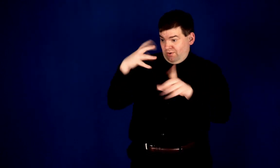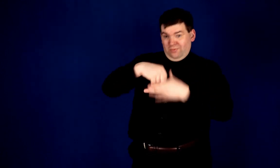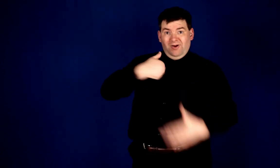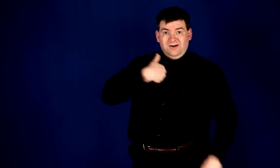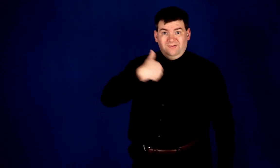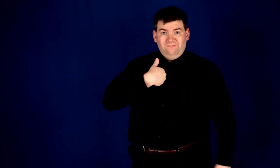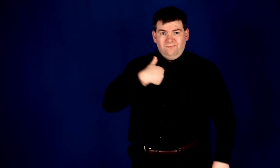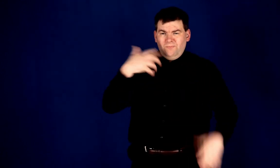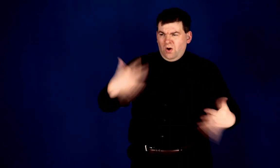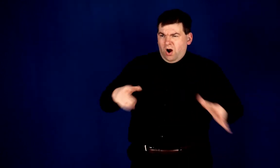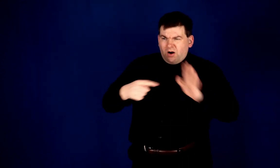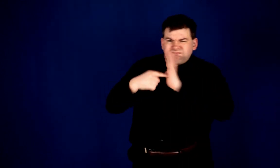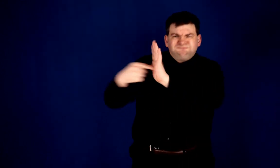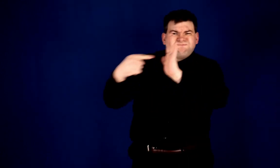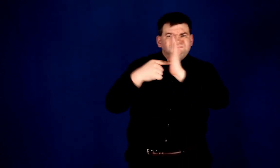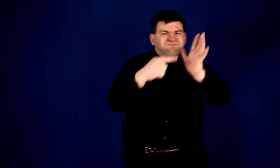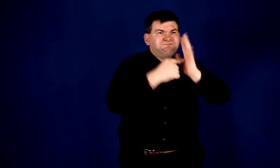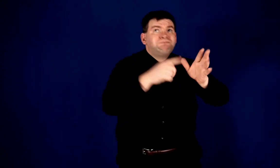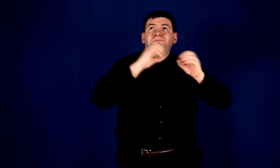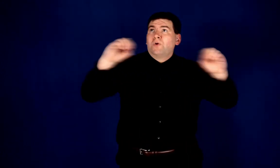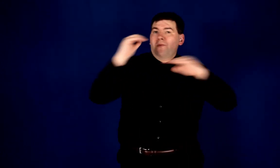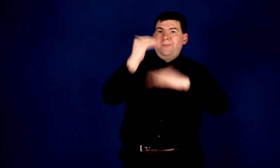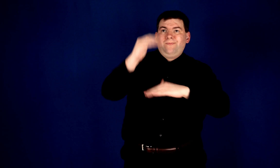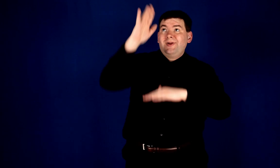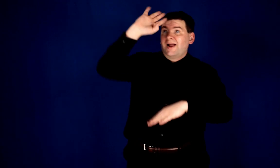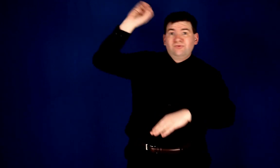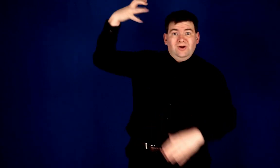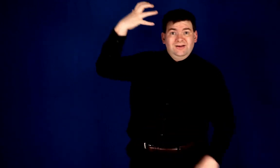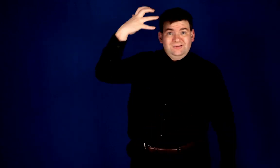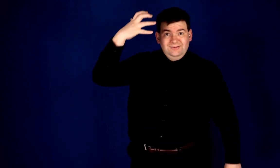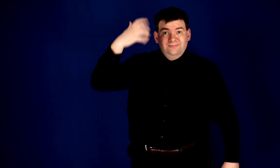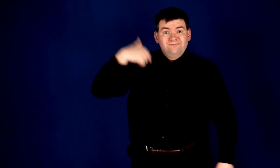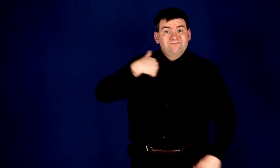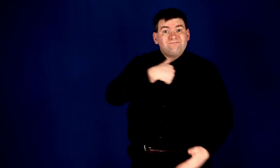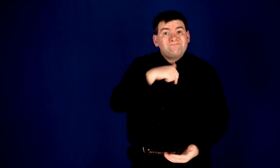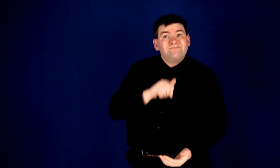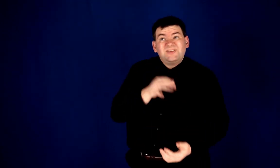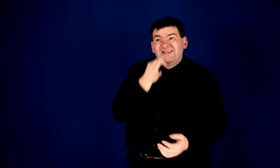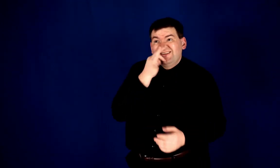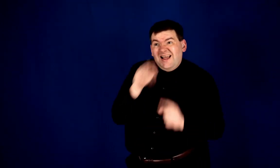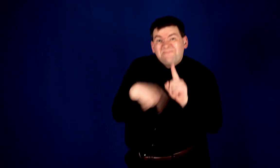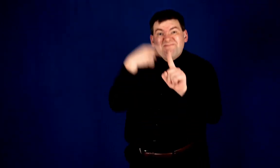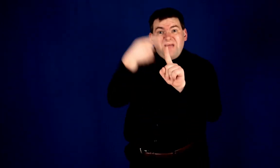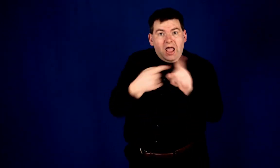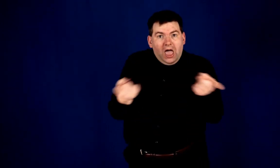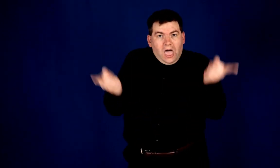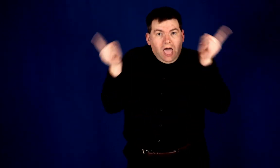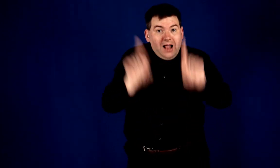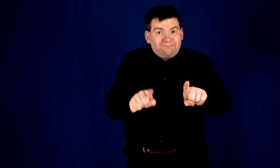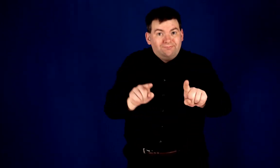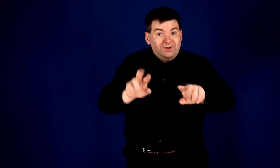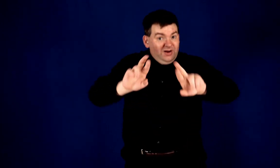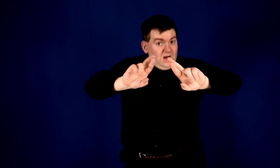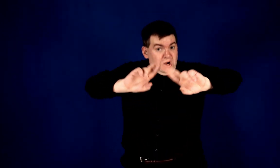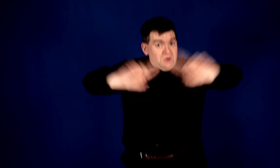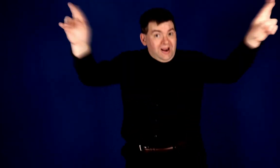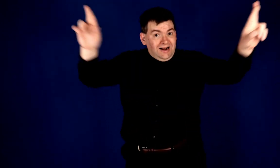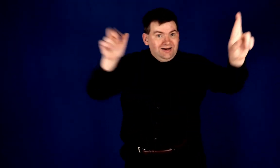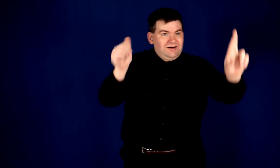included, who have artfully illuminated the boundless power of God's grace. As we stand on the threshold of the coming month, brace yourselves for an